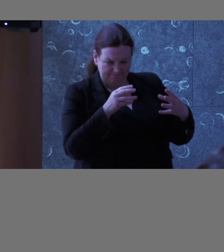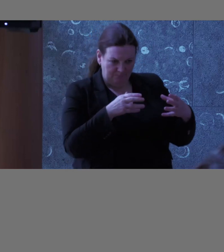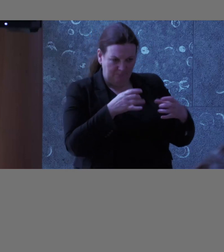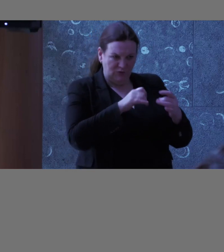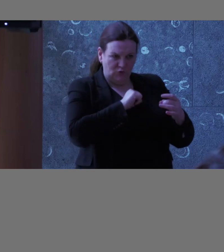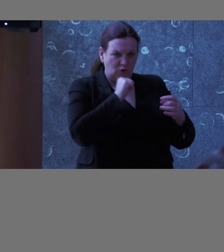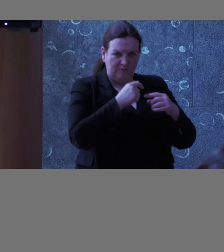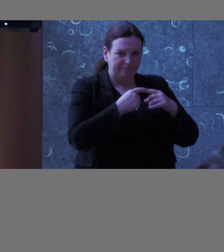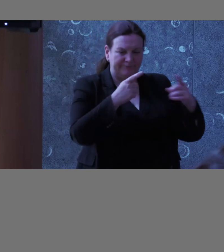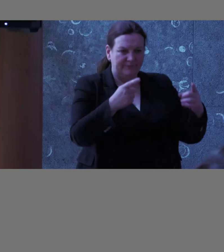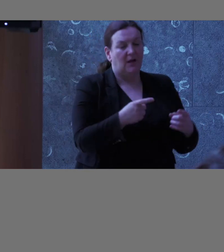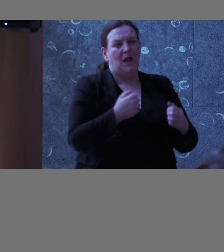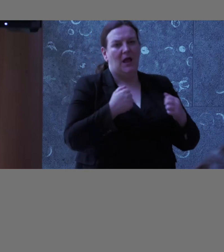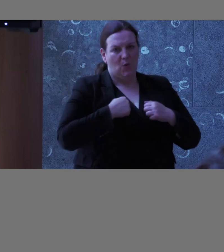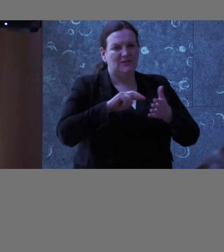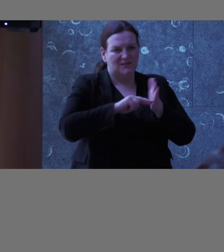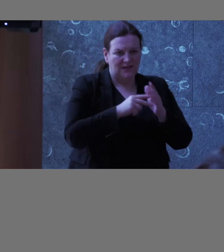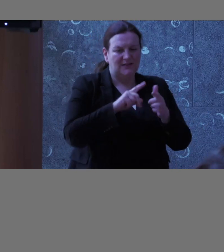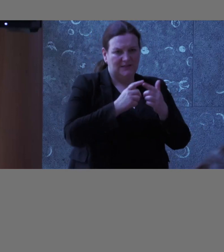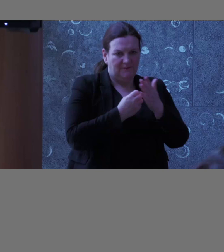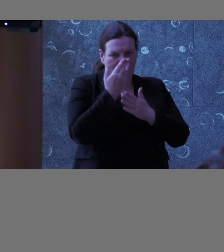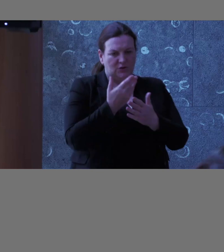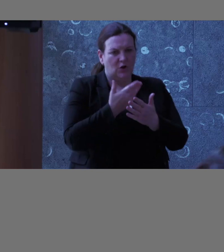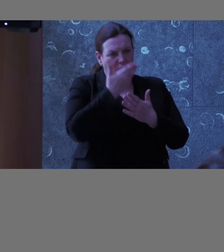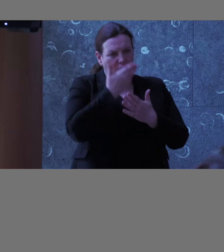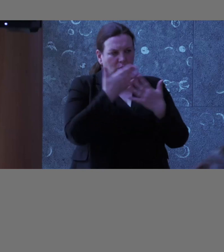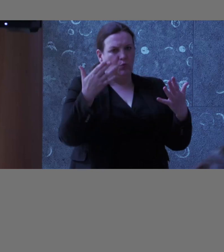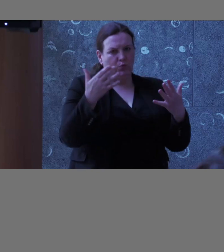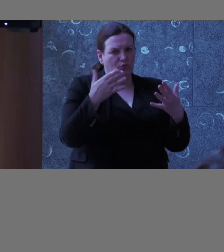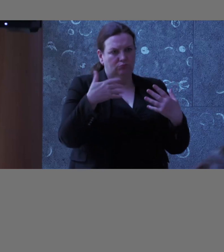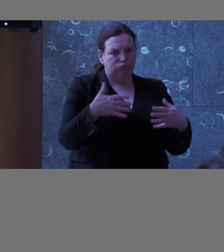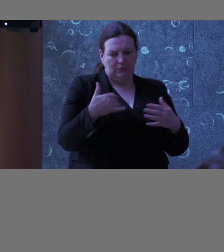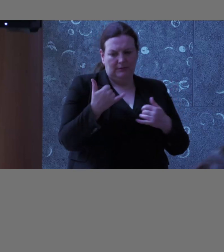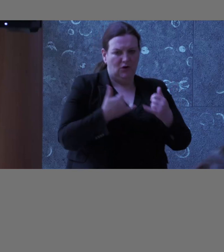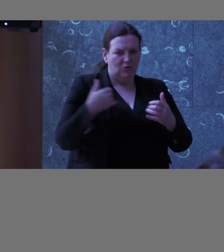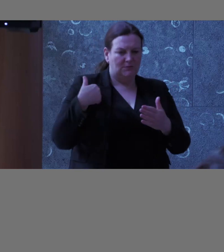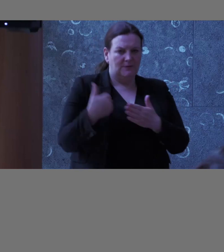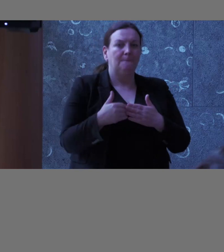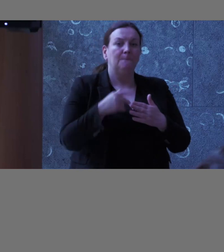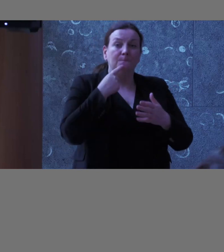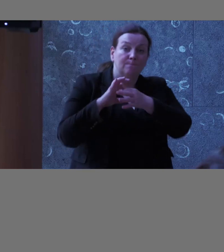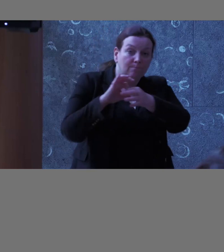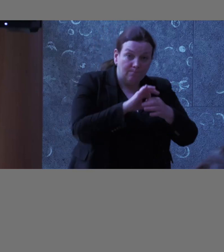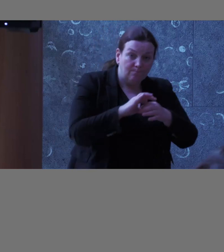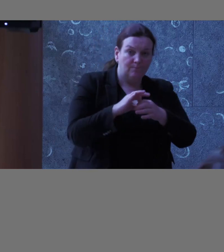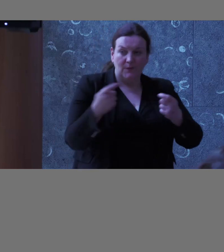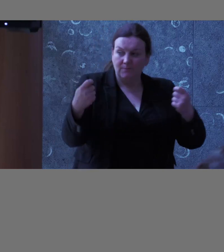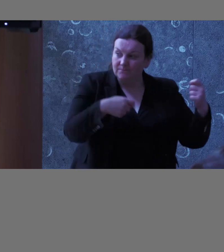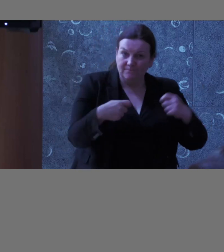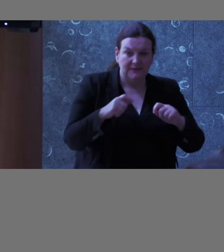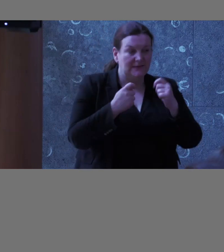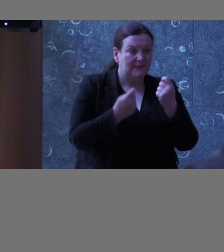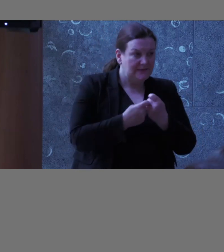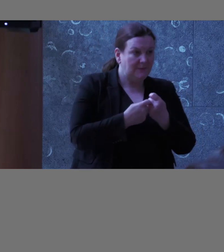designers and developers have learned a huge amount over the last couple of years, but it really is that collaborative team effort that everyone here is talking about,